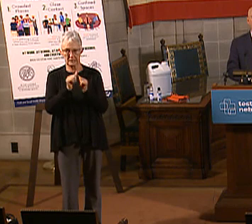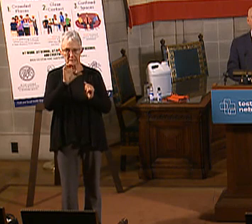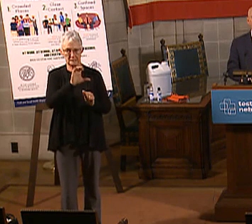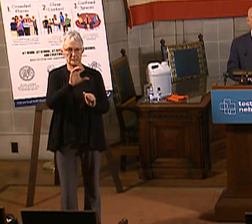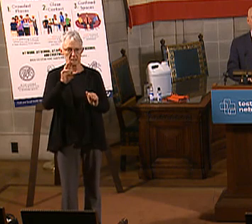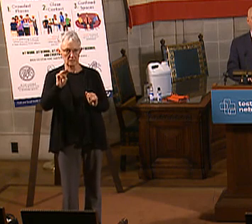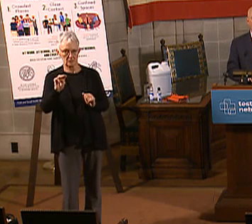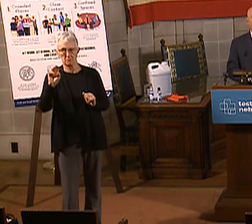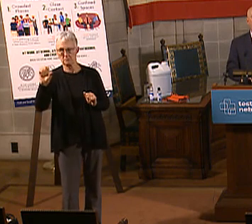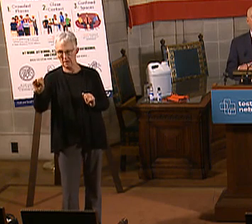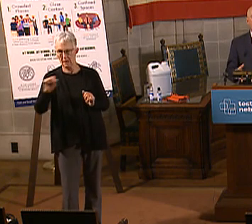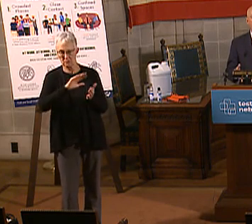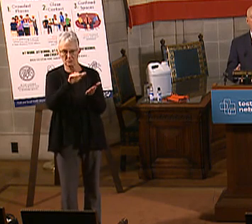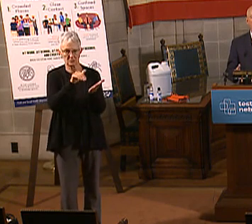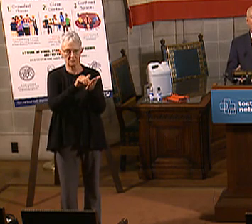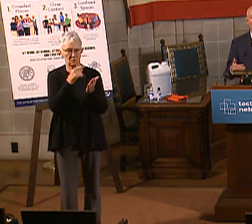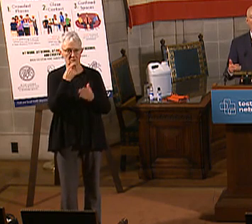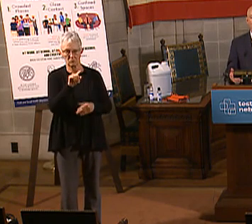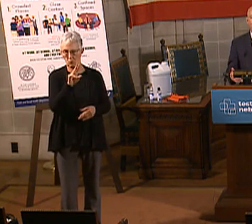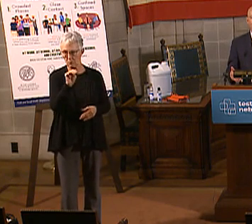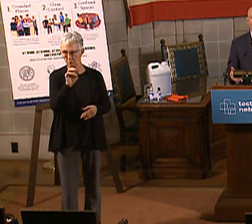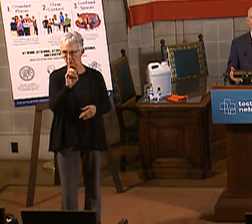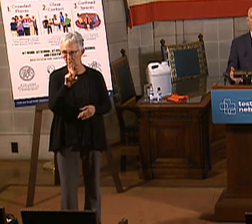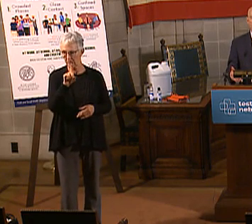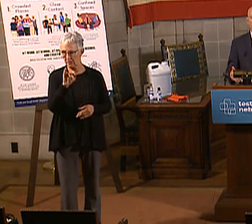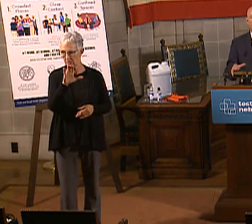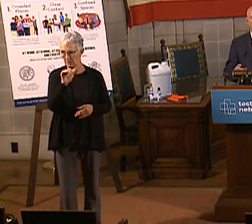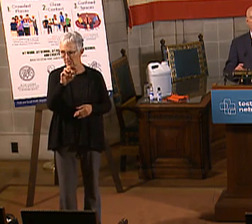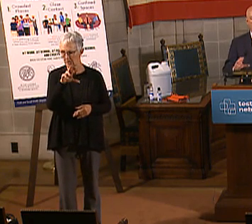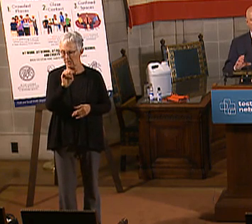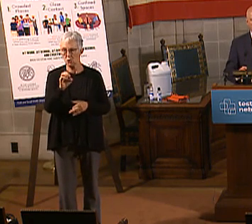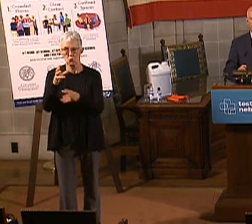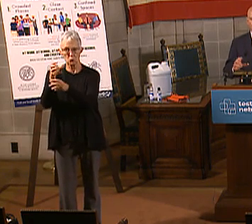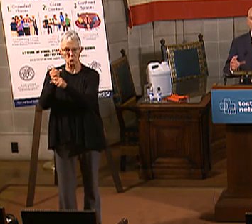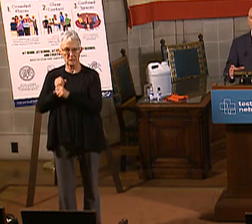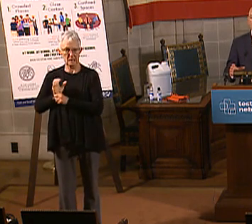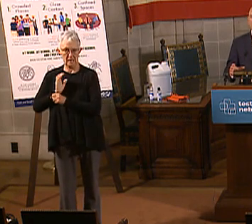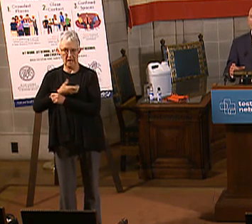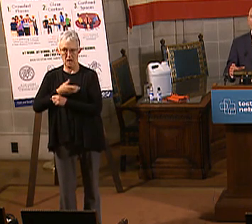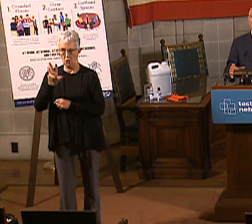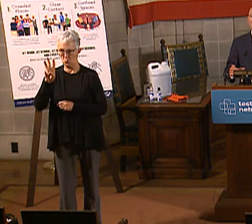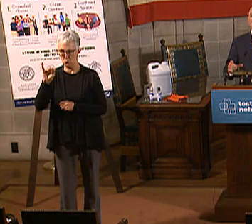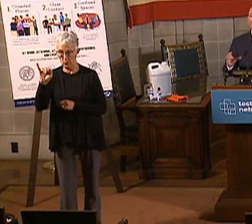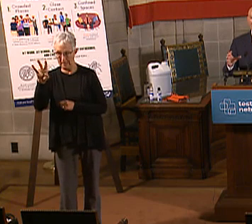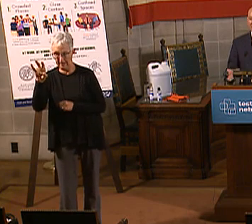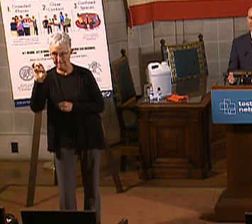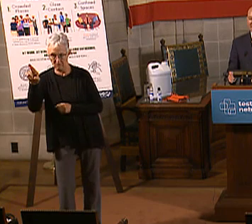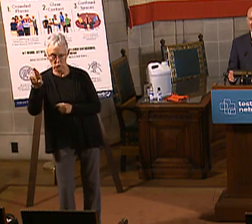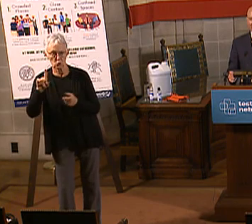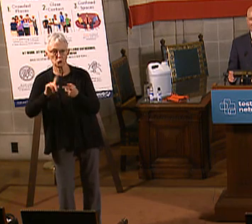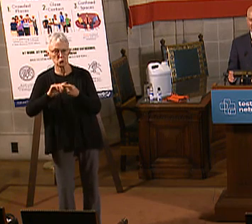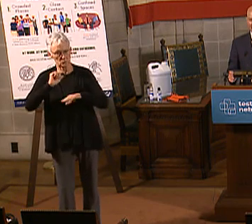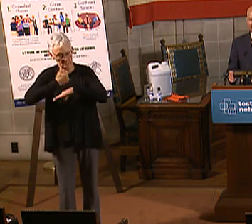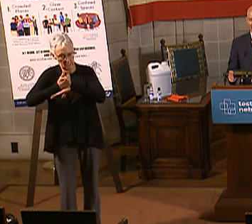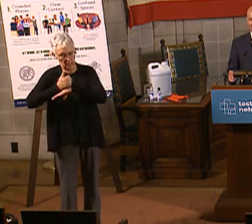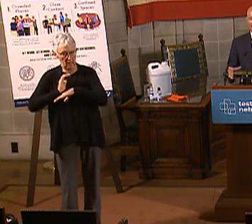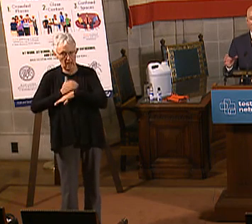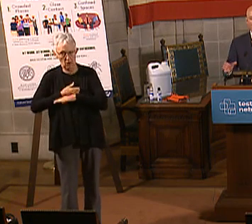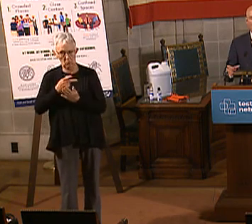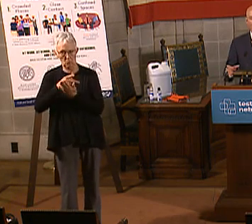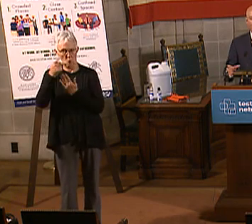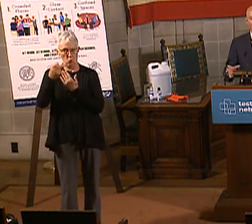Centers for Medicare and Medicaid, to be able to get our 11-15 waiver to put in our two-tiered approach. And then the pandemic hit.